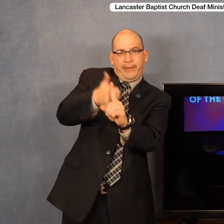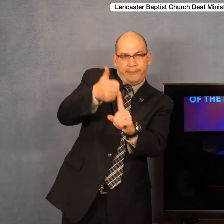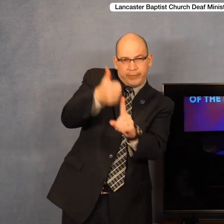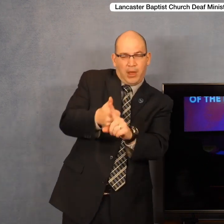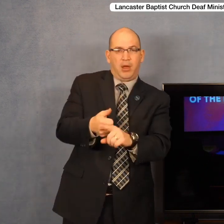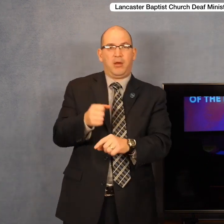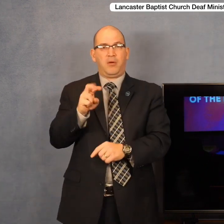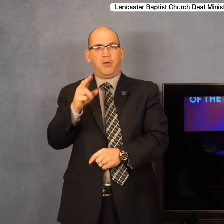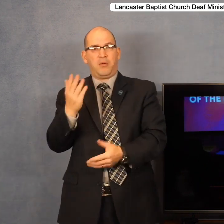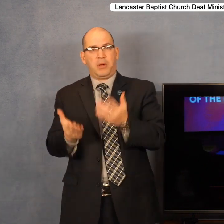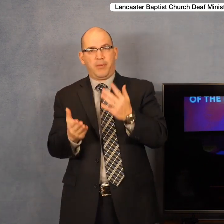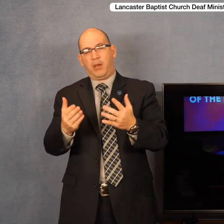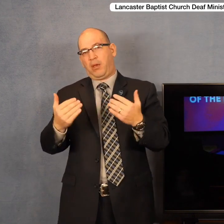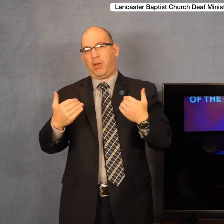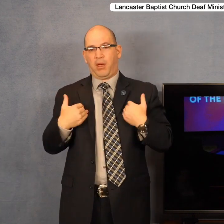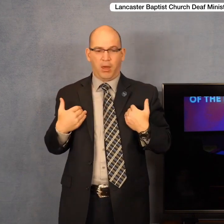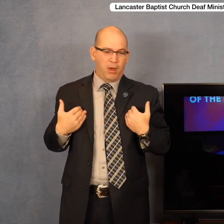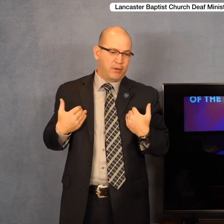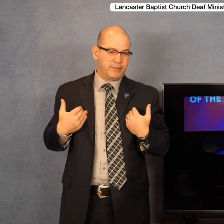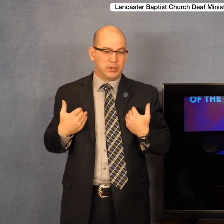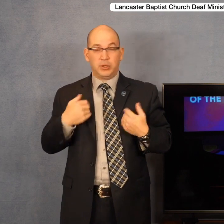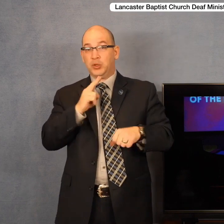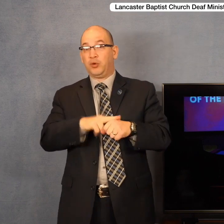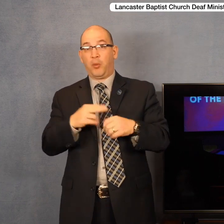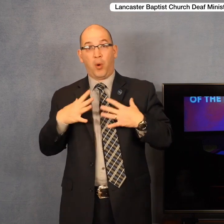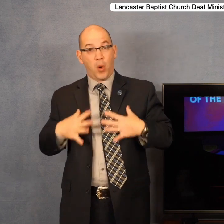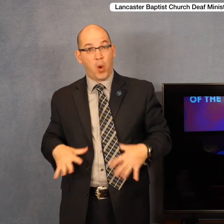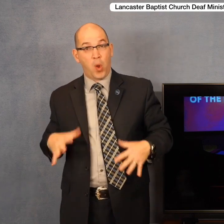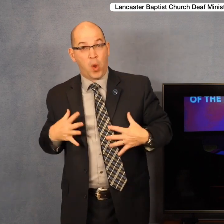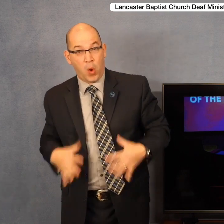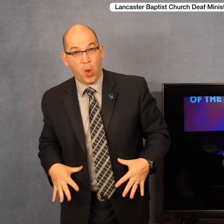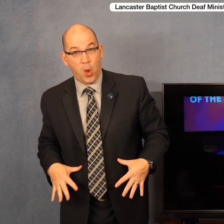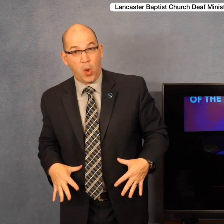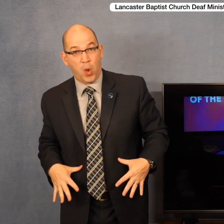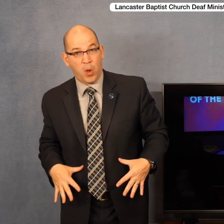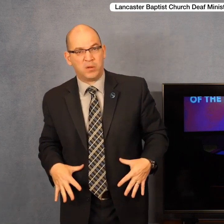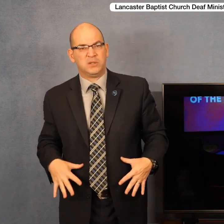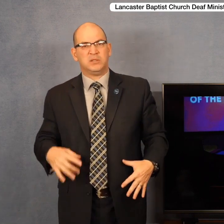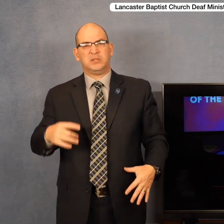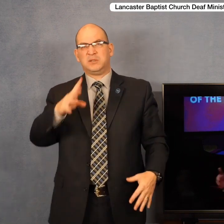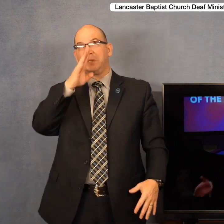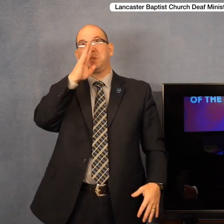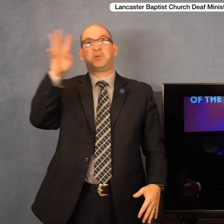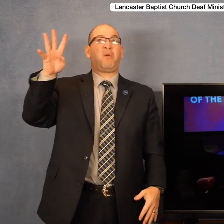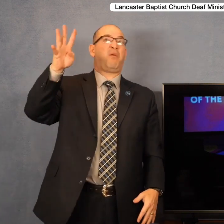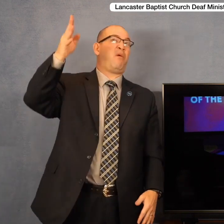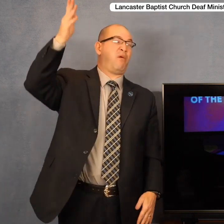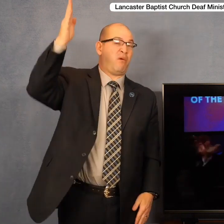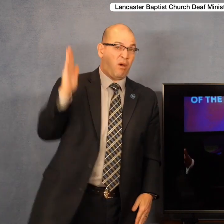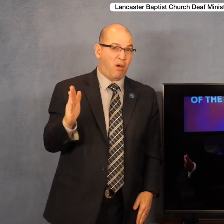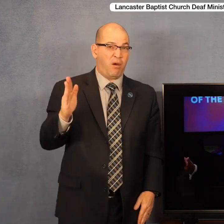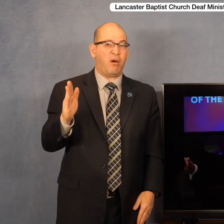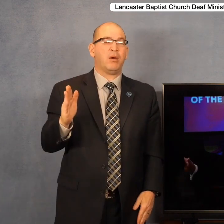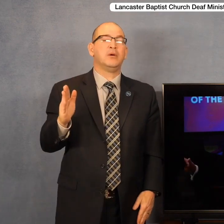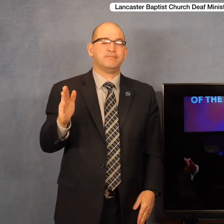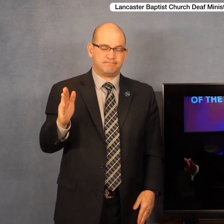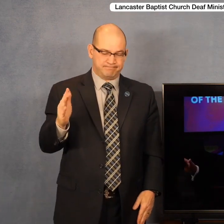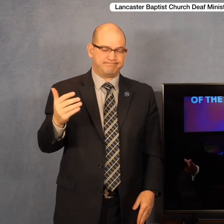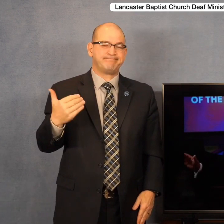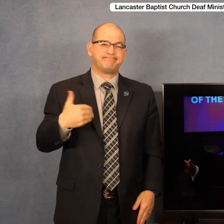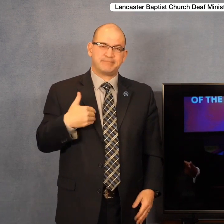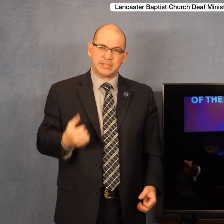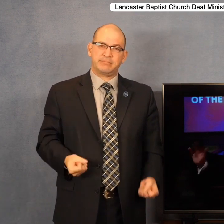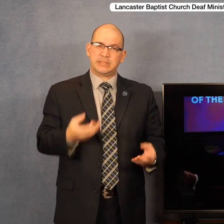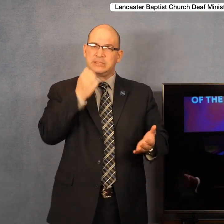whether they wear business suits and think themselves to know more than God, and that there is no God. There is a demonic oppression